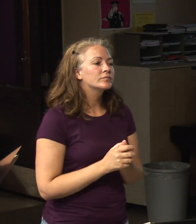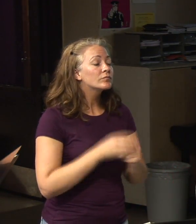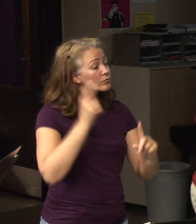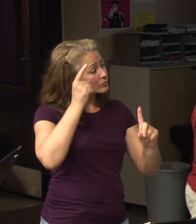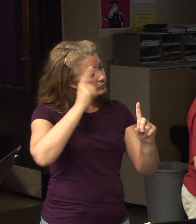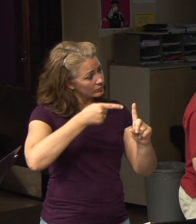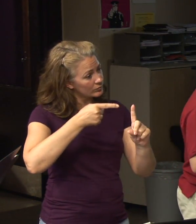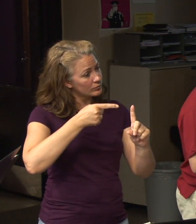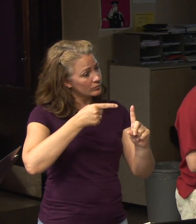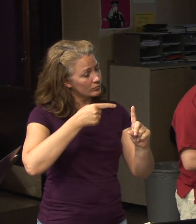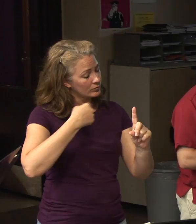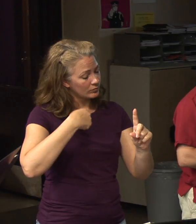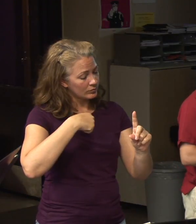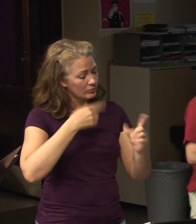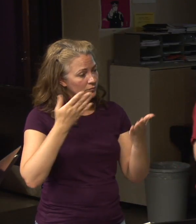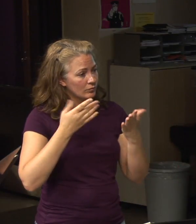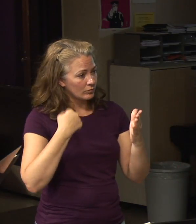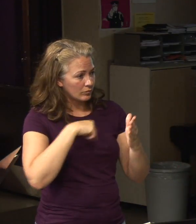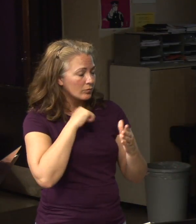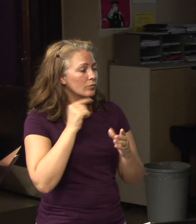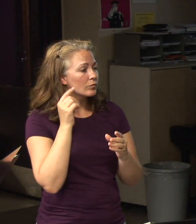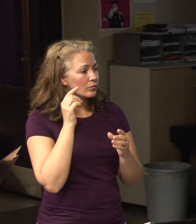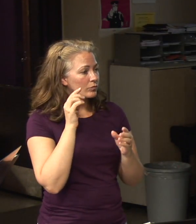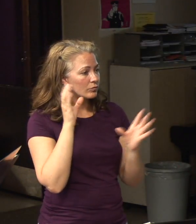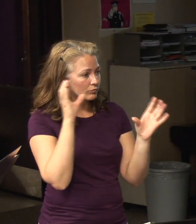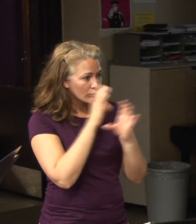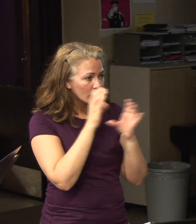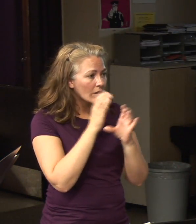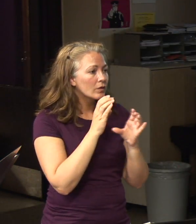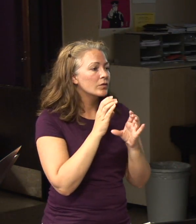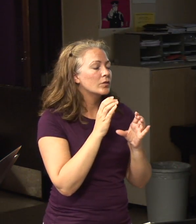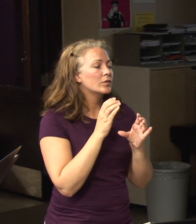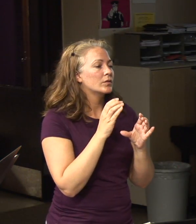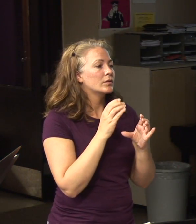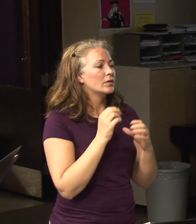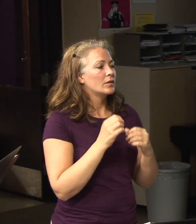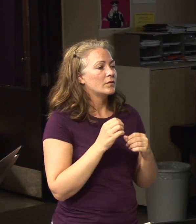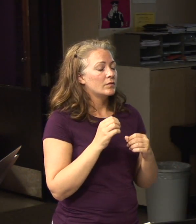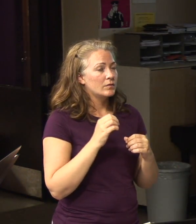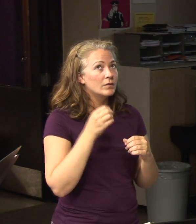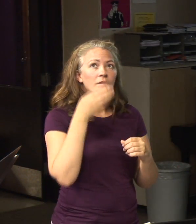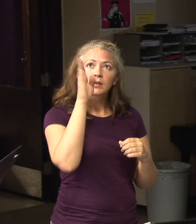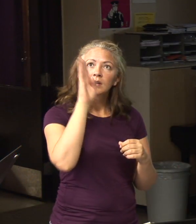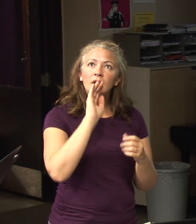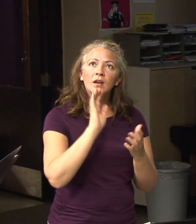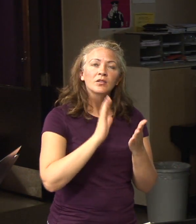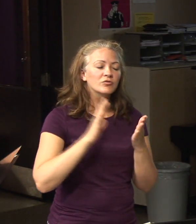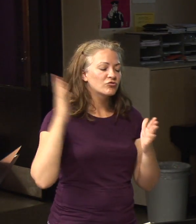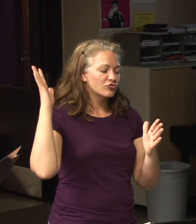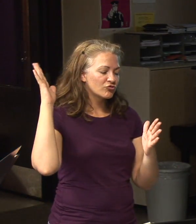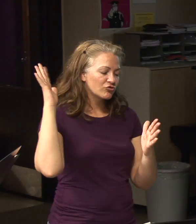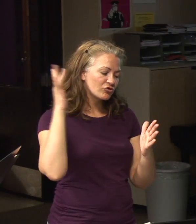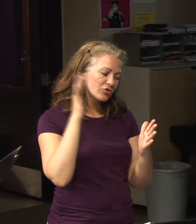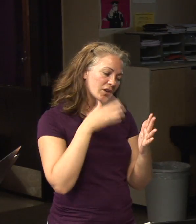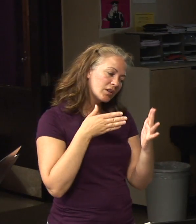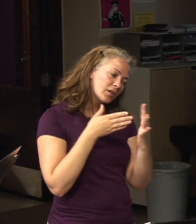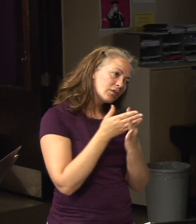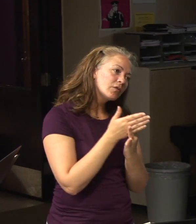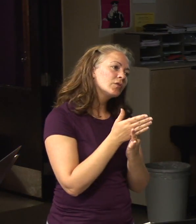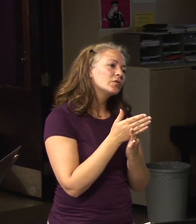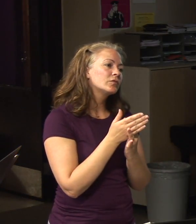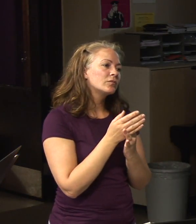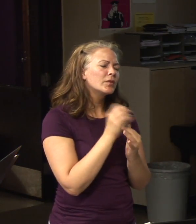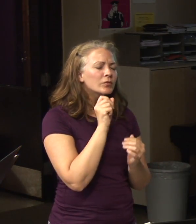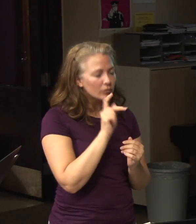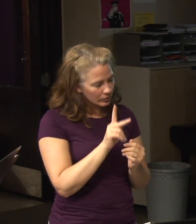if the kingdom is the present reality of God shining through it. So we talked about that last week, that in this new post-modern world where it's